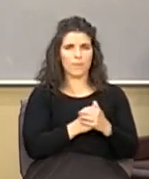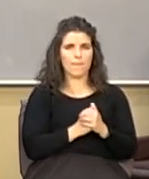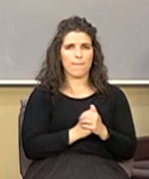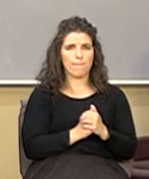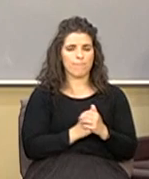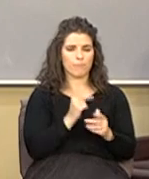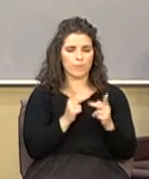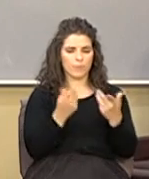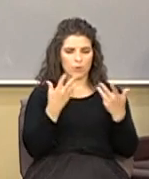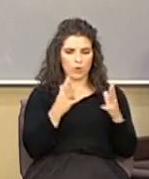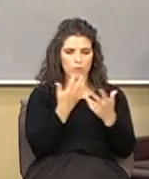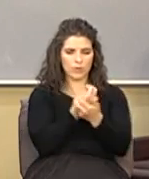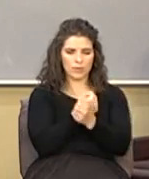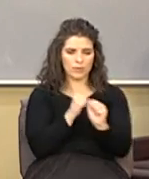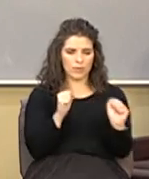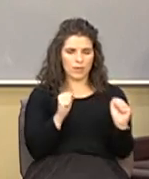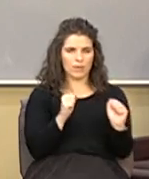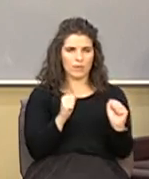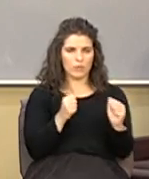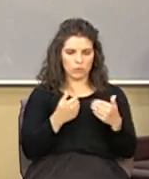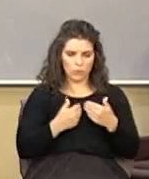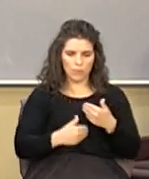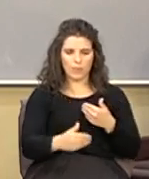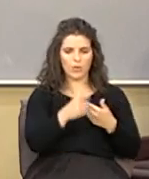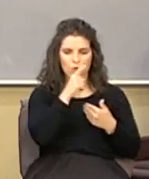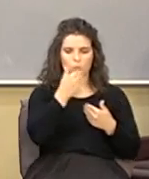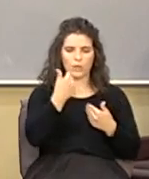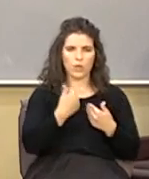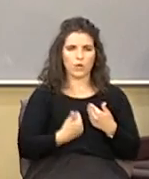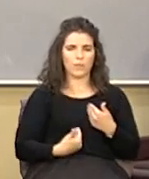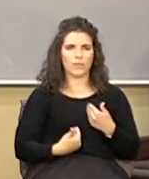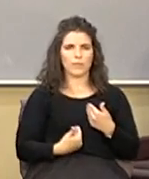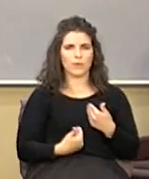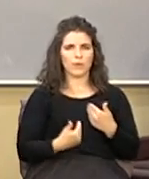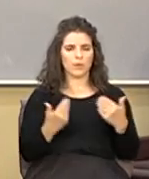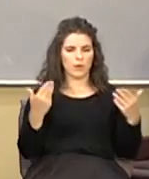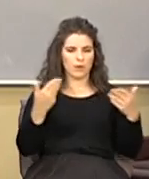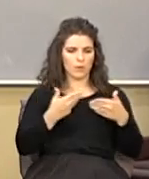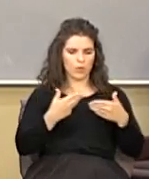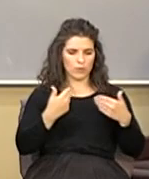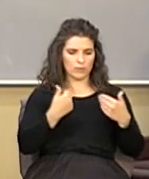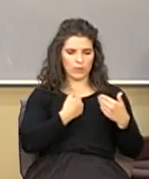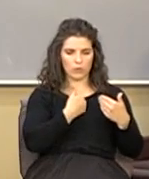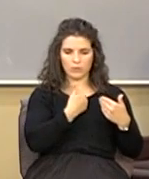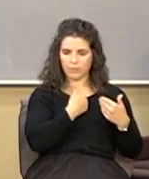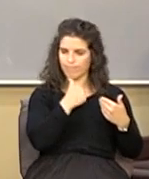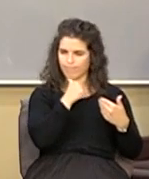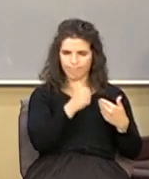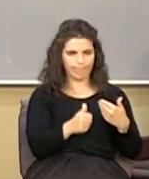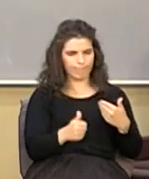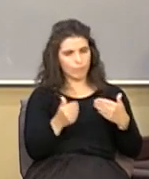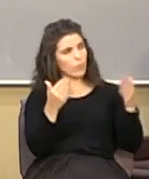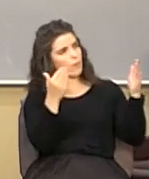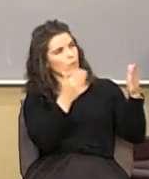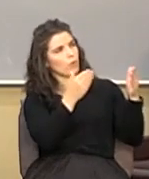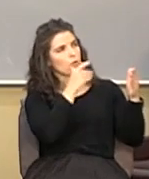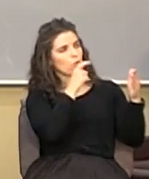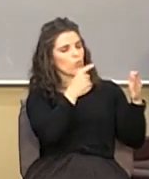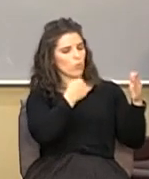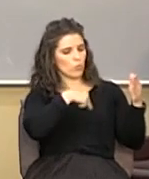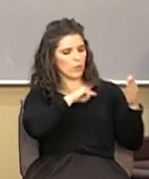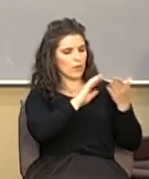if those of us are saved let's just go be who we are got to focus off ourself and on to who we are in Christ